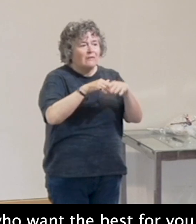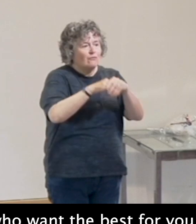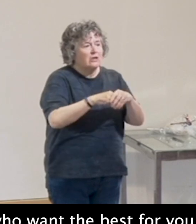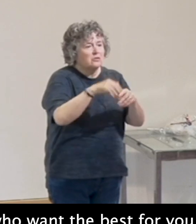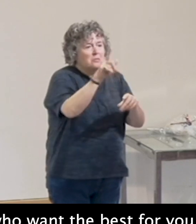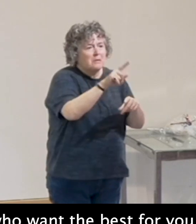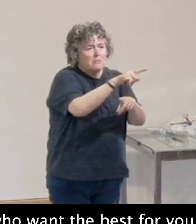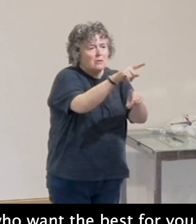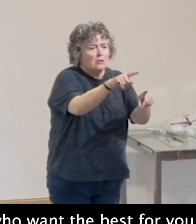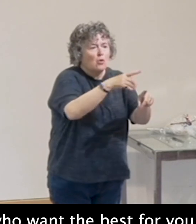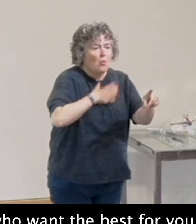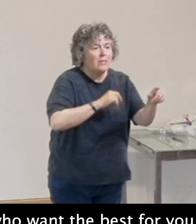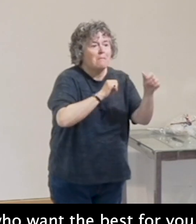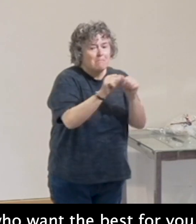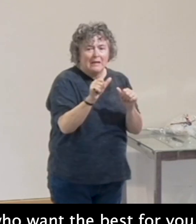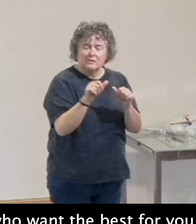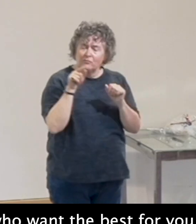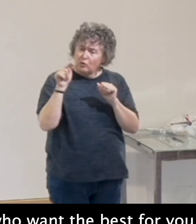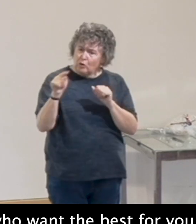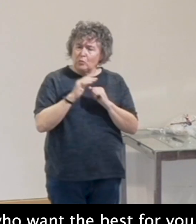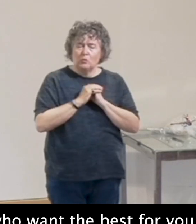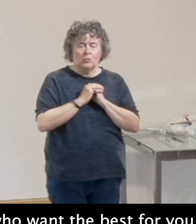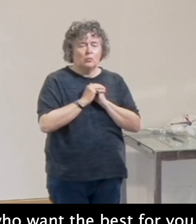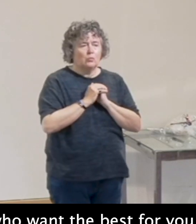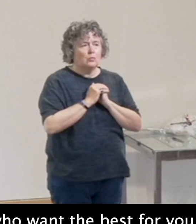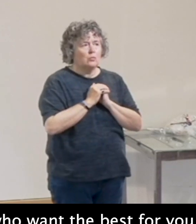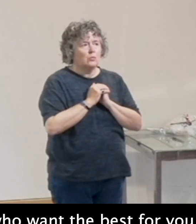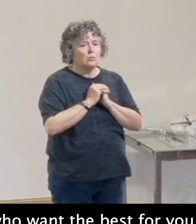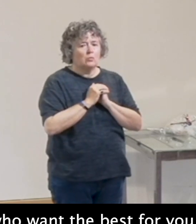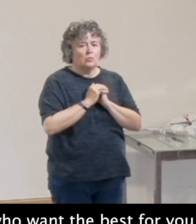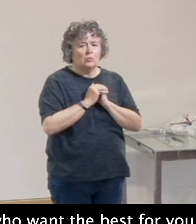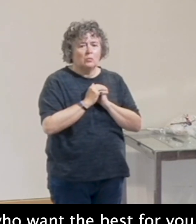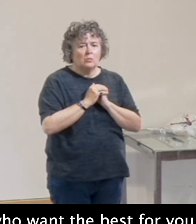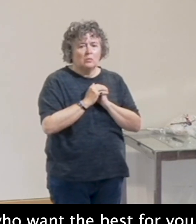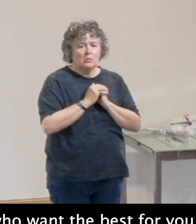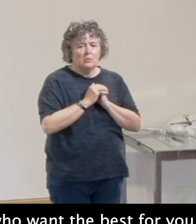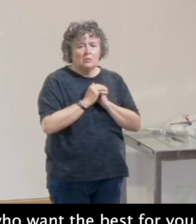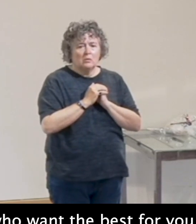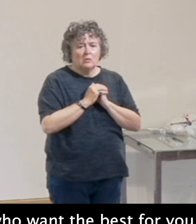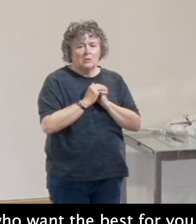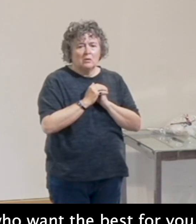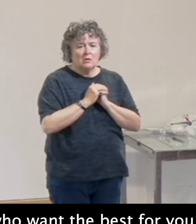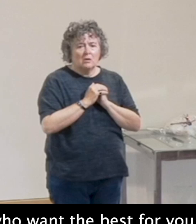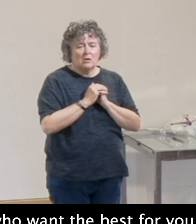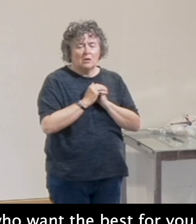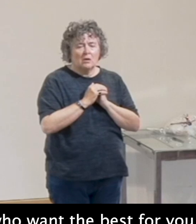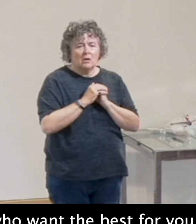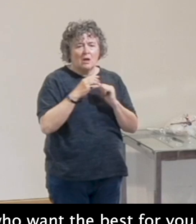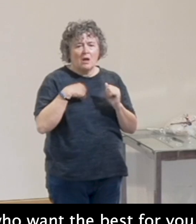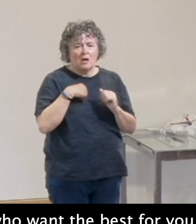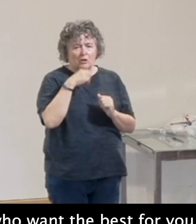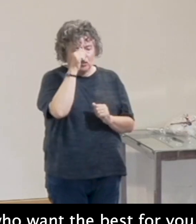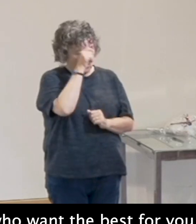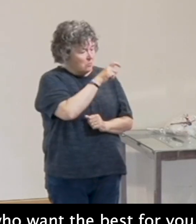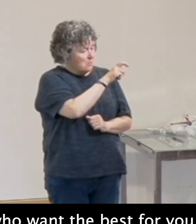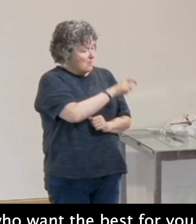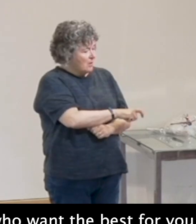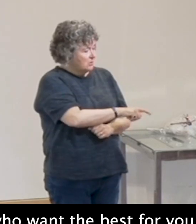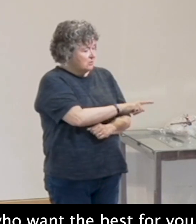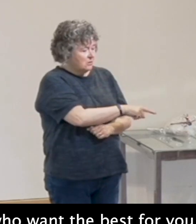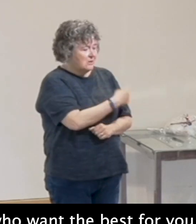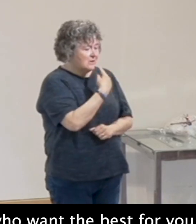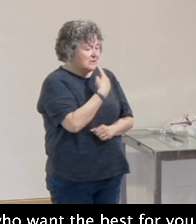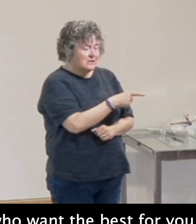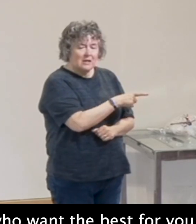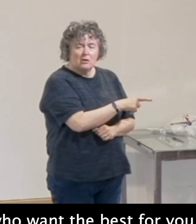people who want the best for you. I actually knew someone once, I still do, actually, who told me that they were only